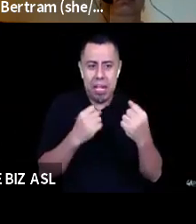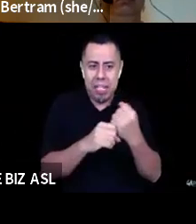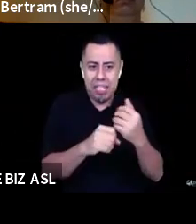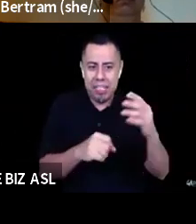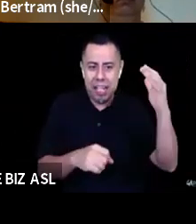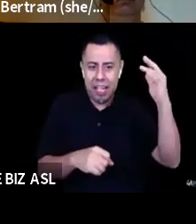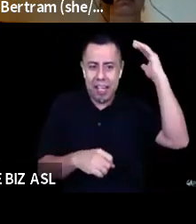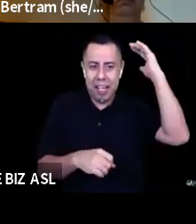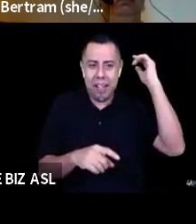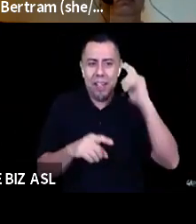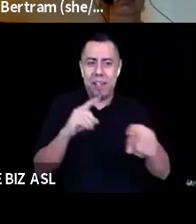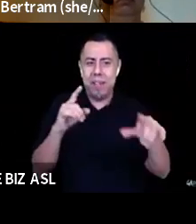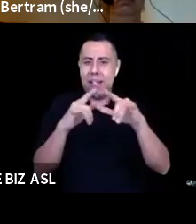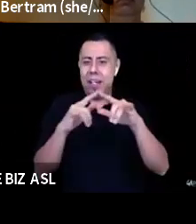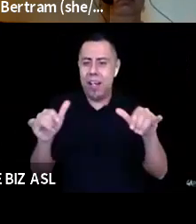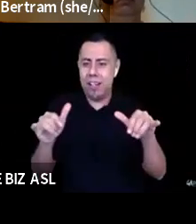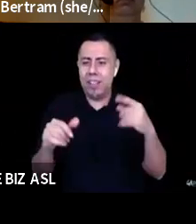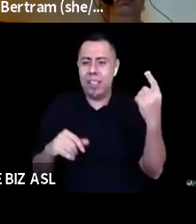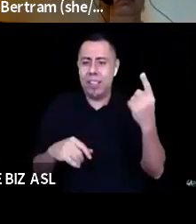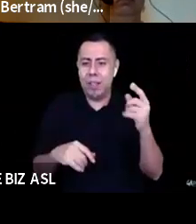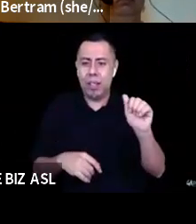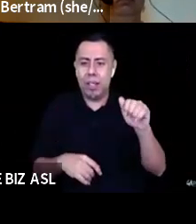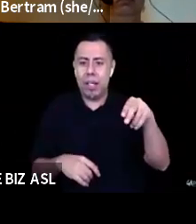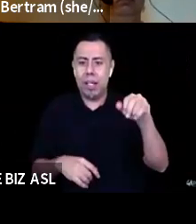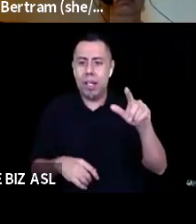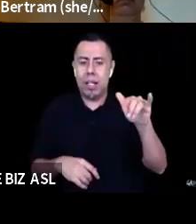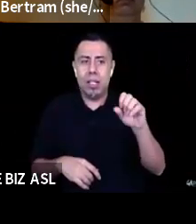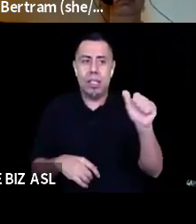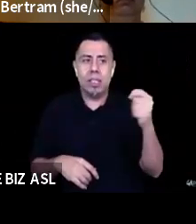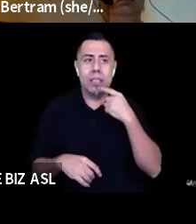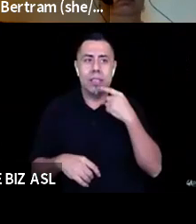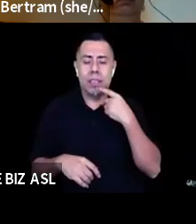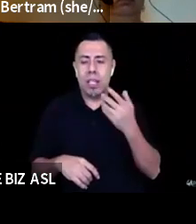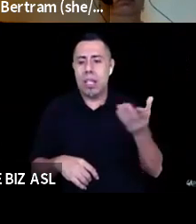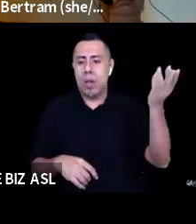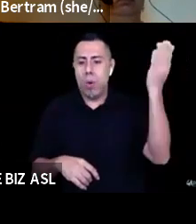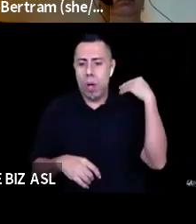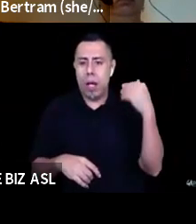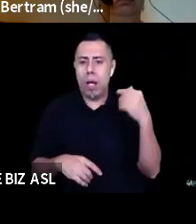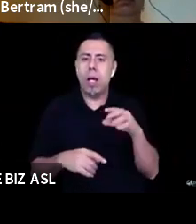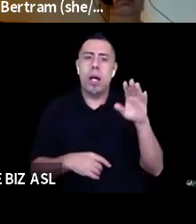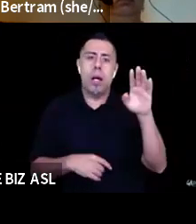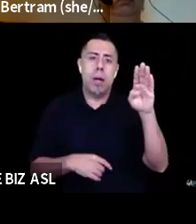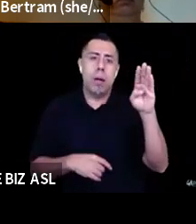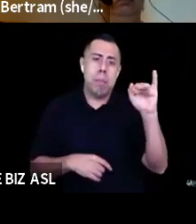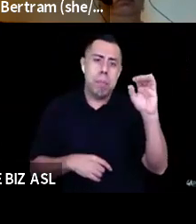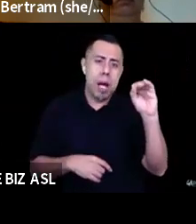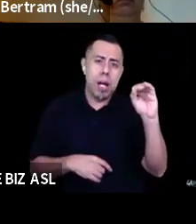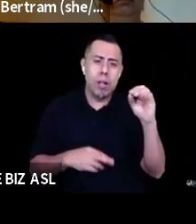I was something that Annalisa said a while back about bio. Was it bio regional systems? Was that the word